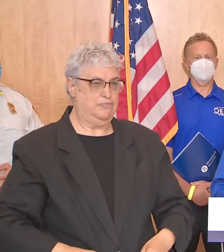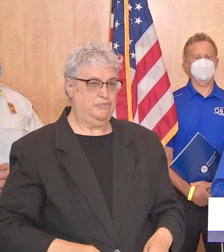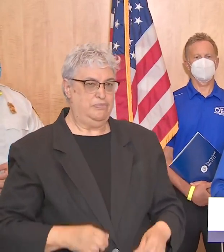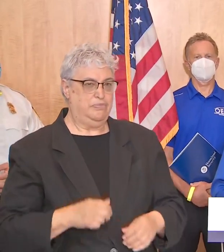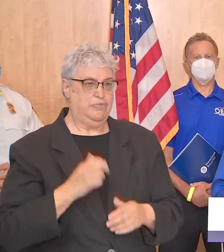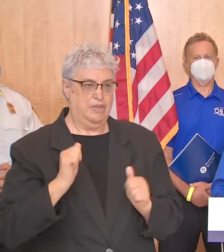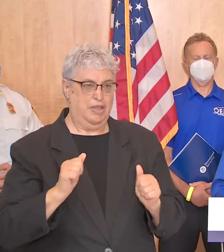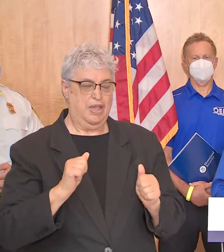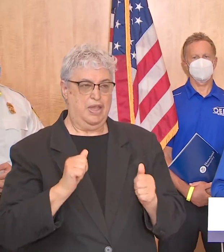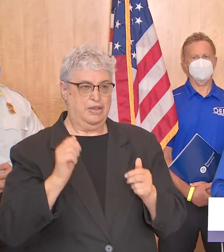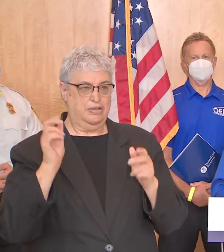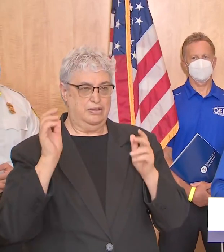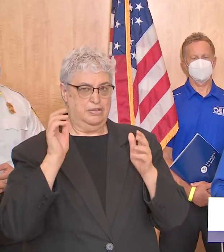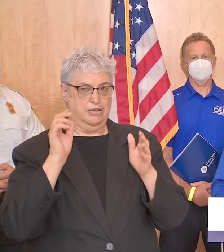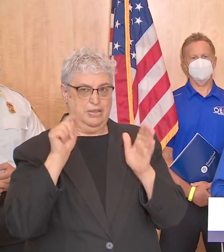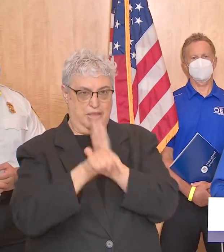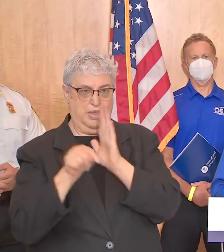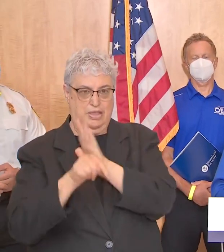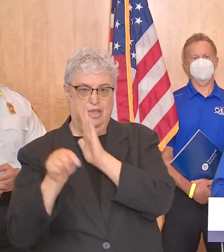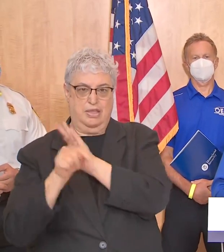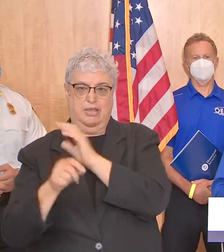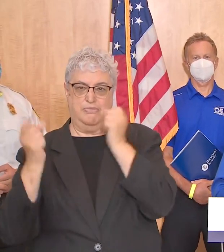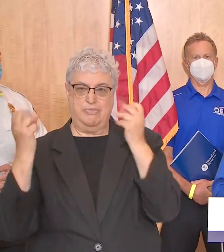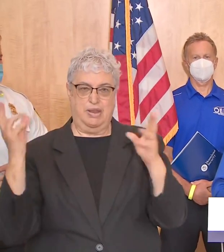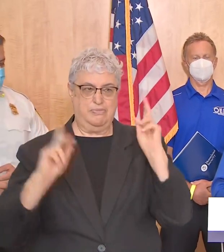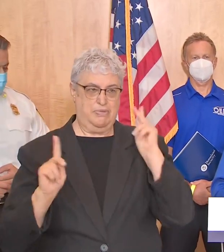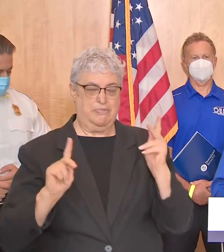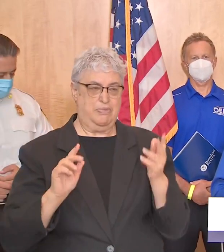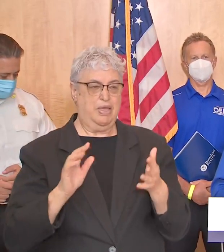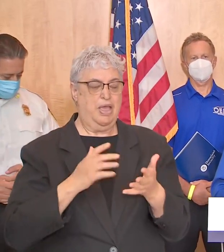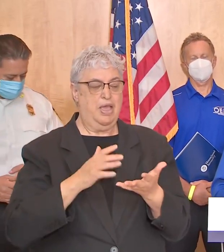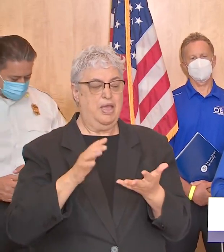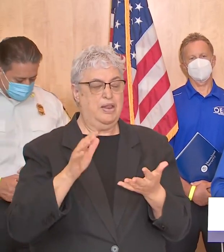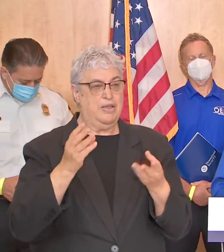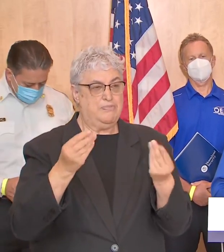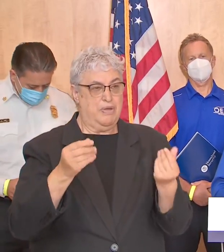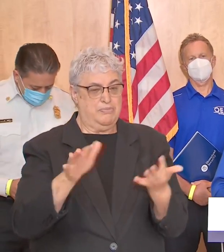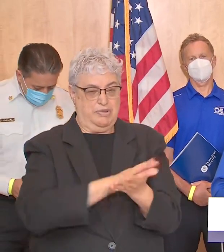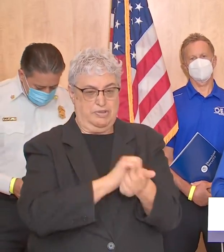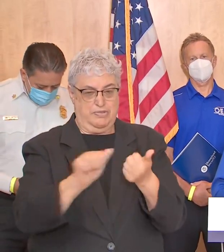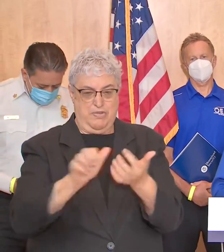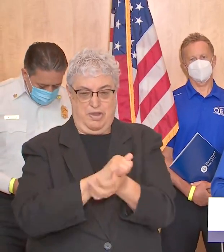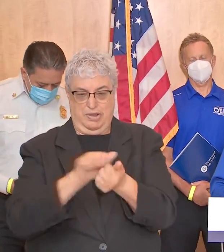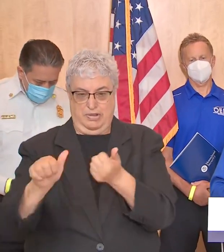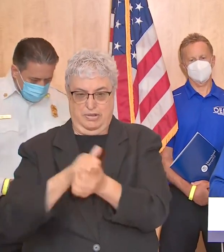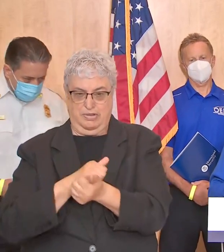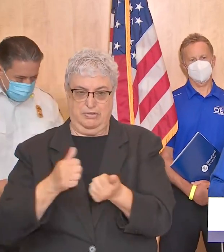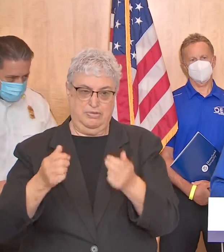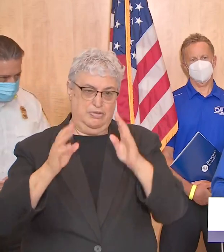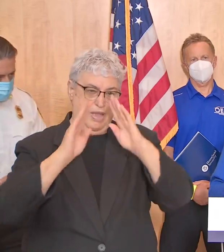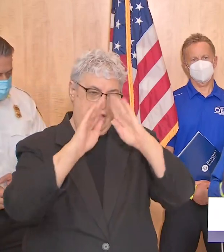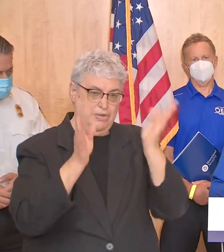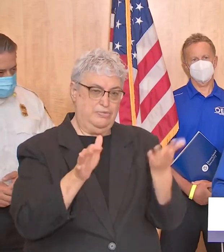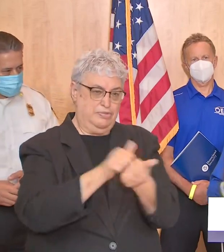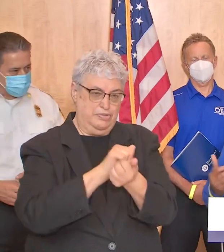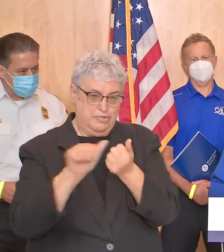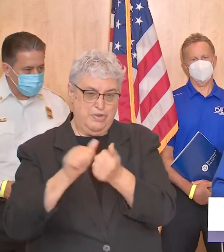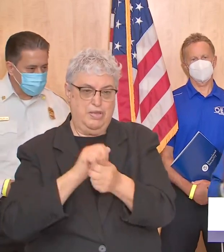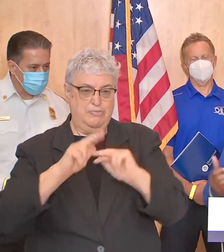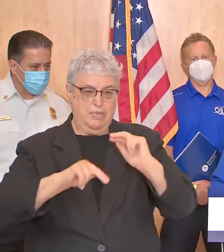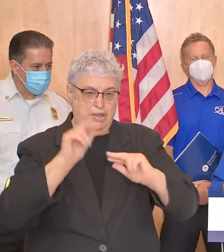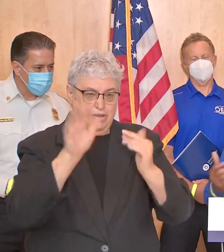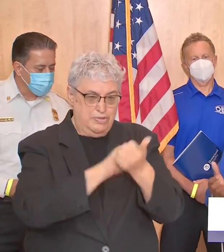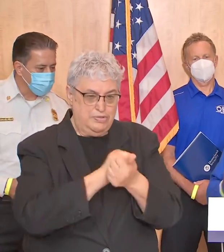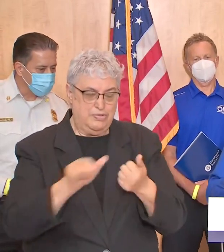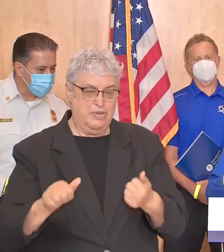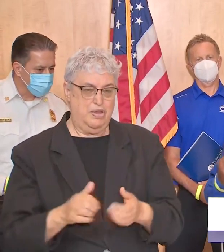can take a lot of people's lives and destroy a lot of property uh so um i'm we want to